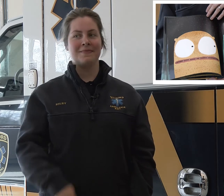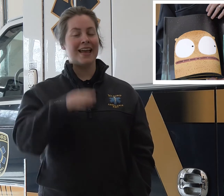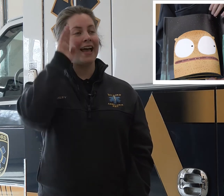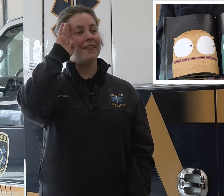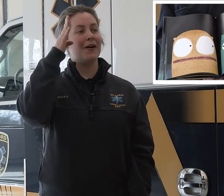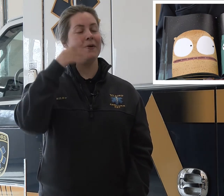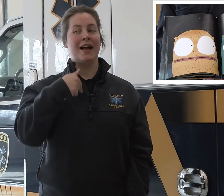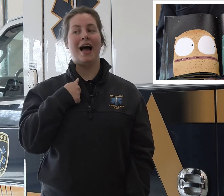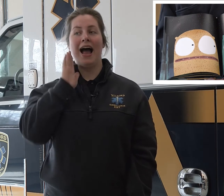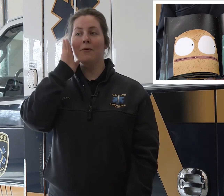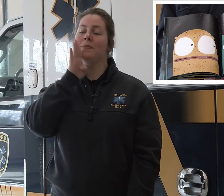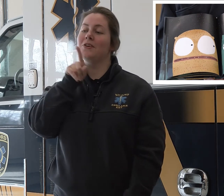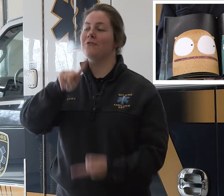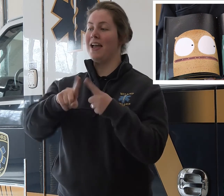Hello, I will be your friend.